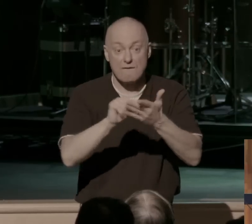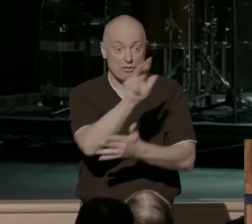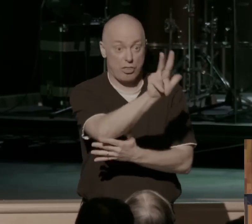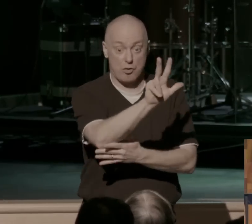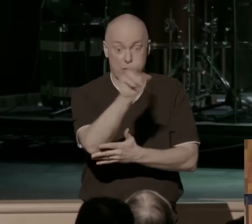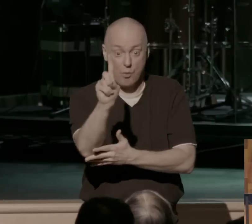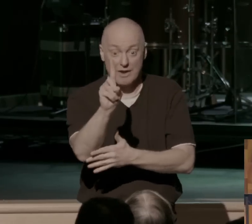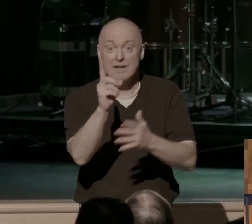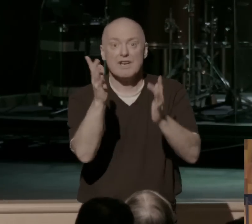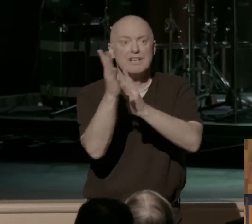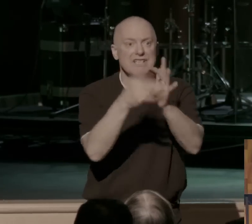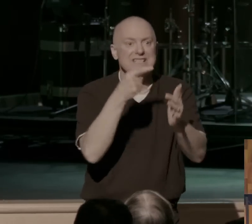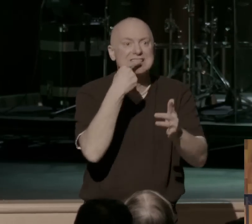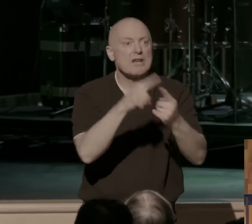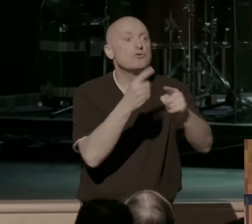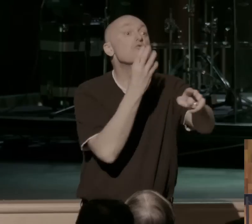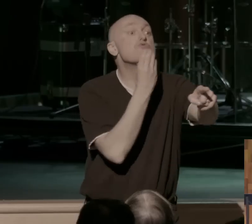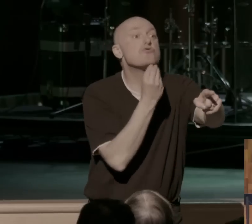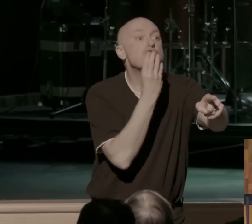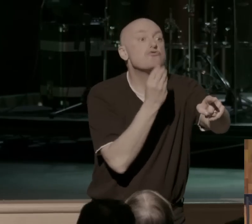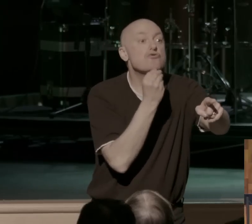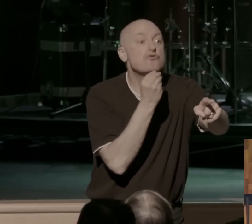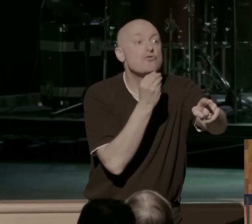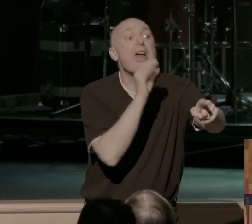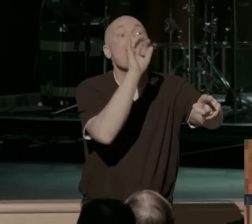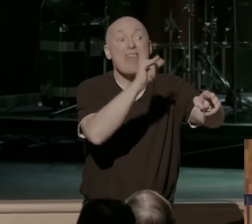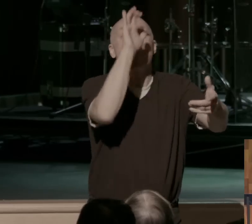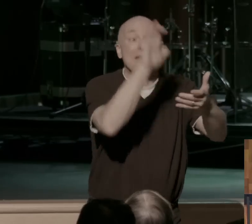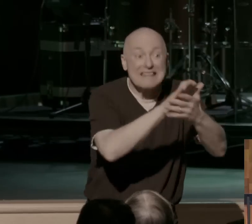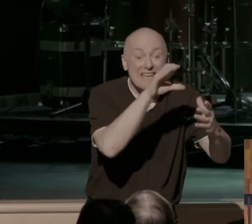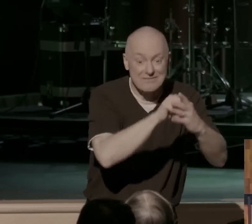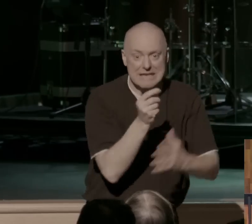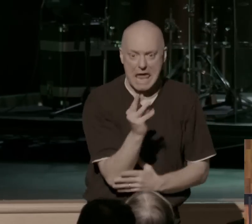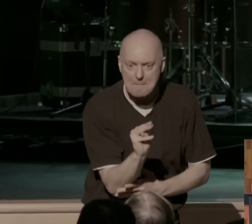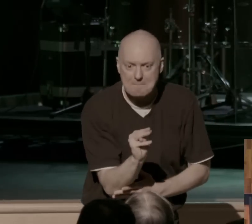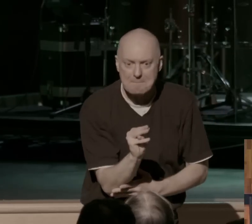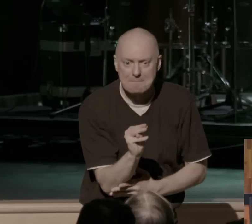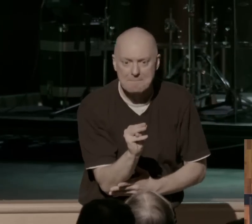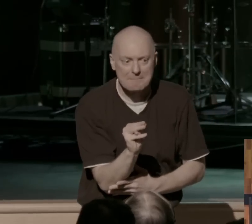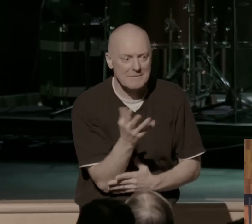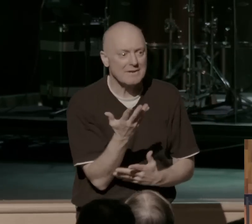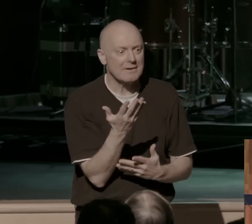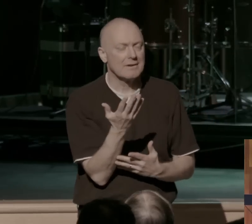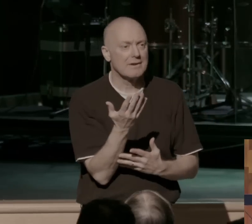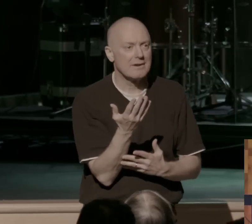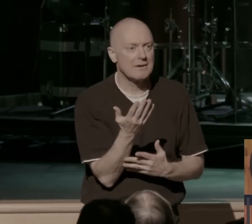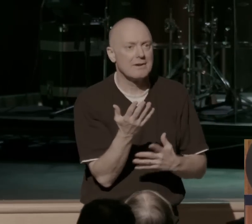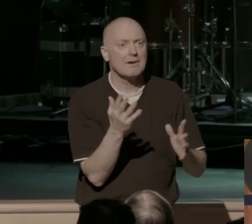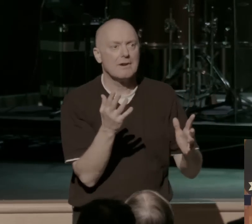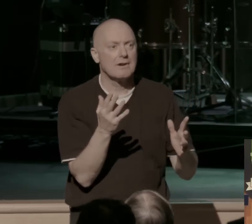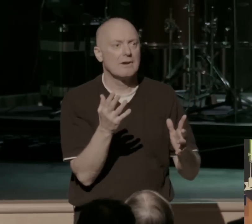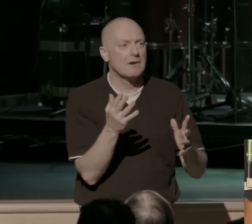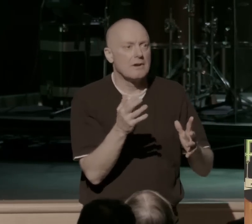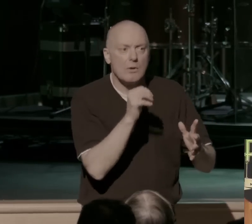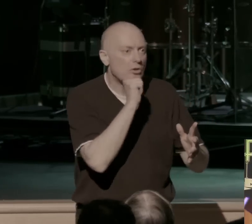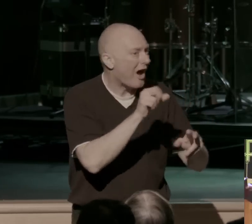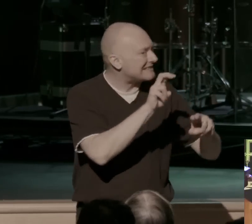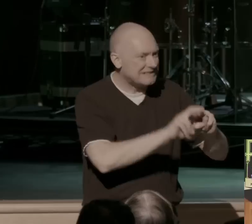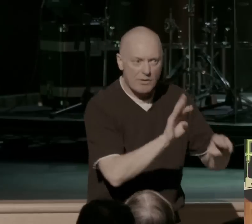Verse 31, so Jesus said to the Jews, who what? Who had believed in him. So here he's talking to a bunch of people that think, no, we're in the game. We're not on the bench.